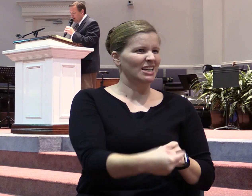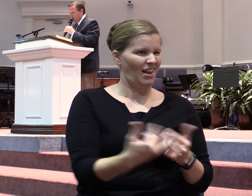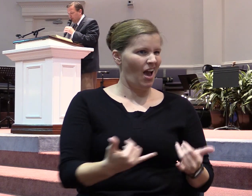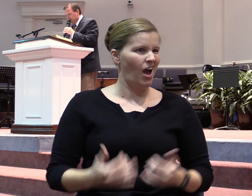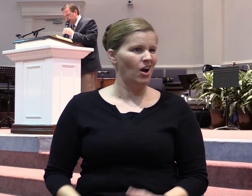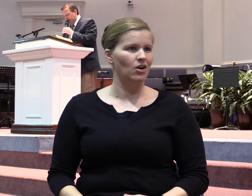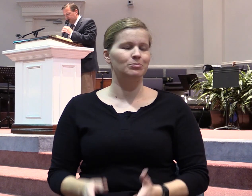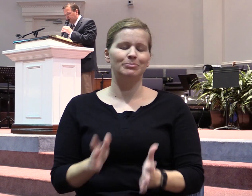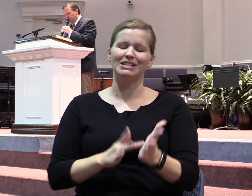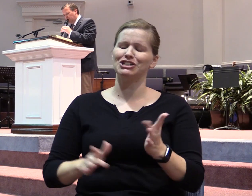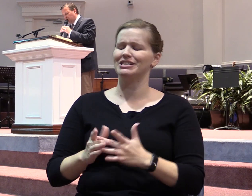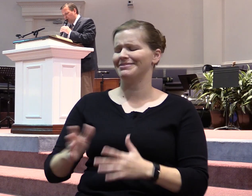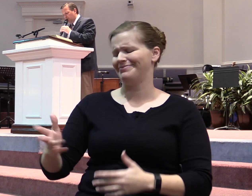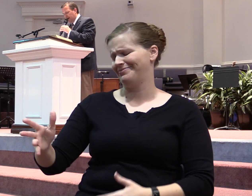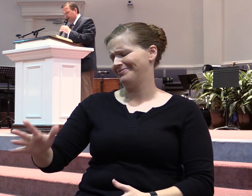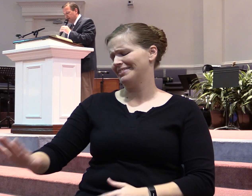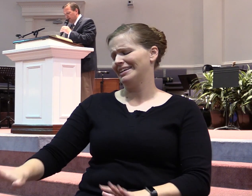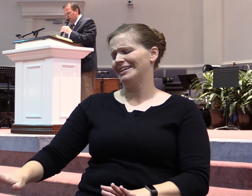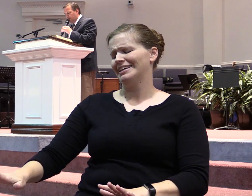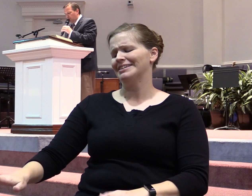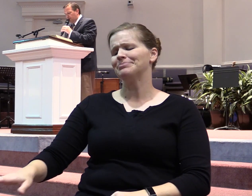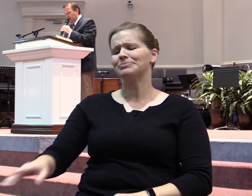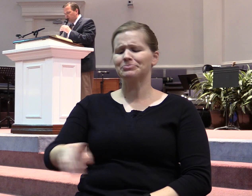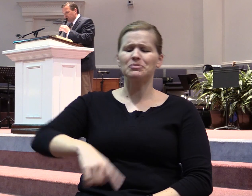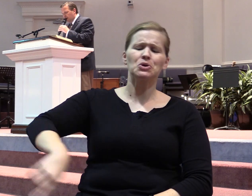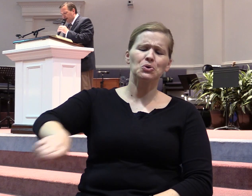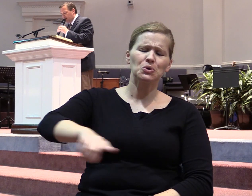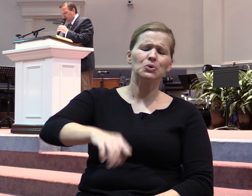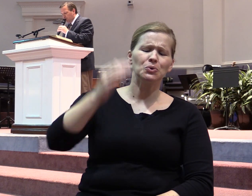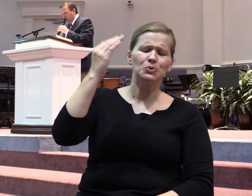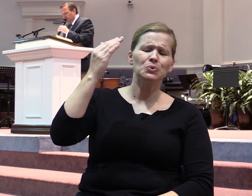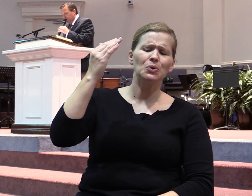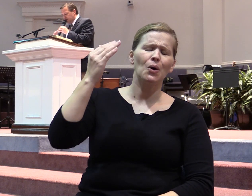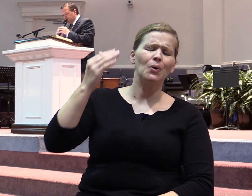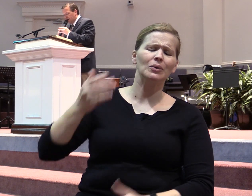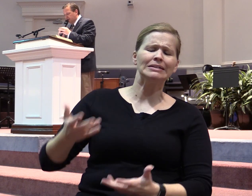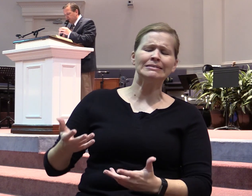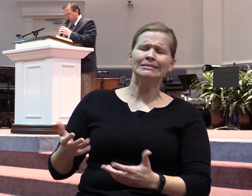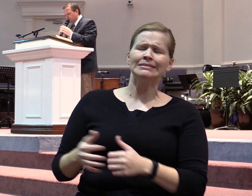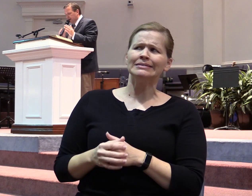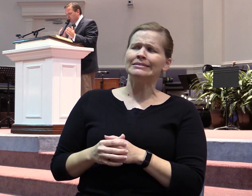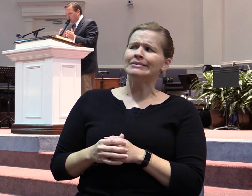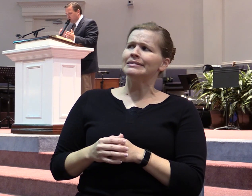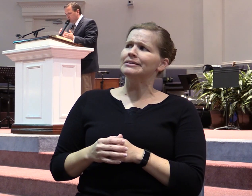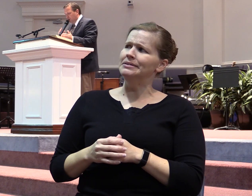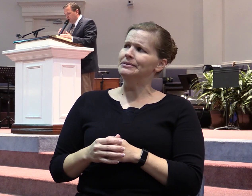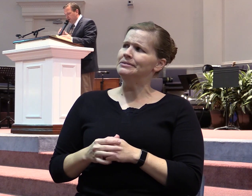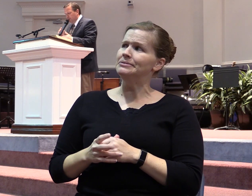Him and said unto them, you know that they which are accounted to rule over the Gentiles exercise lordship over them.